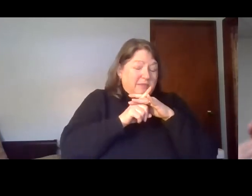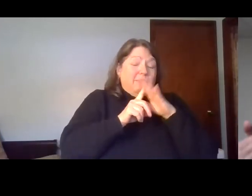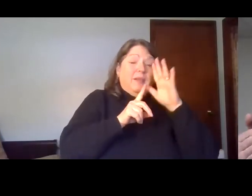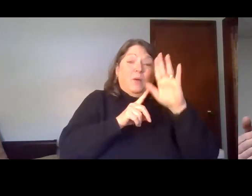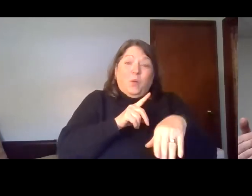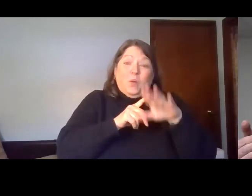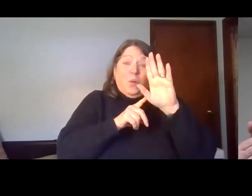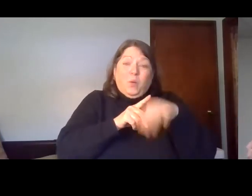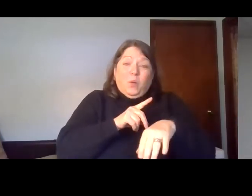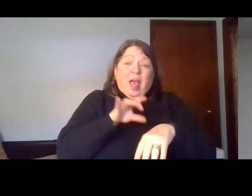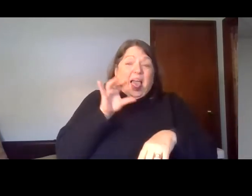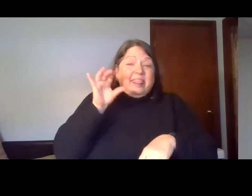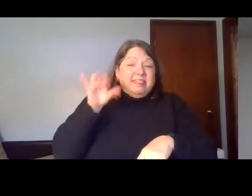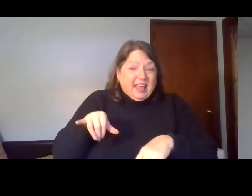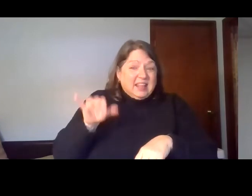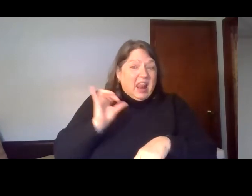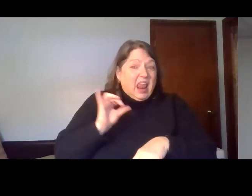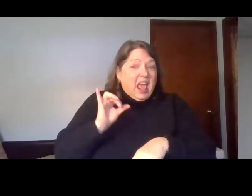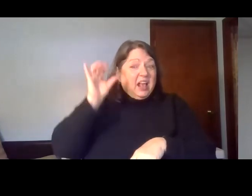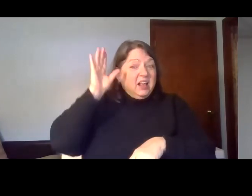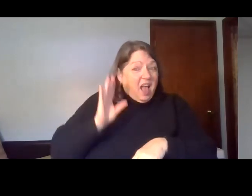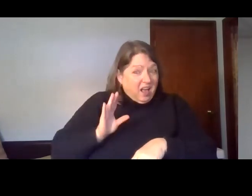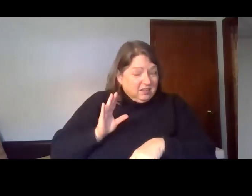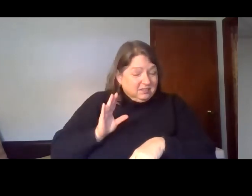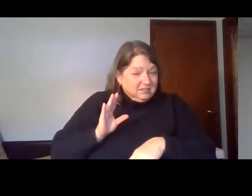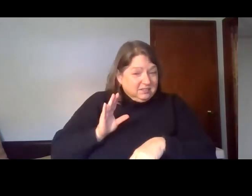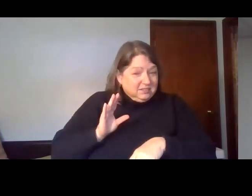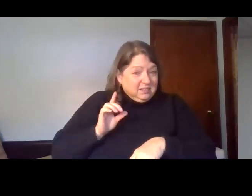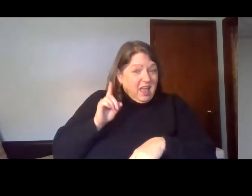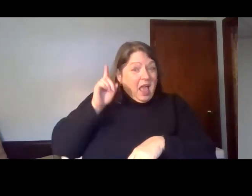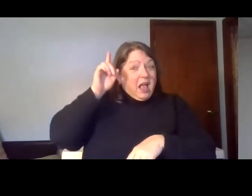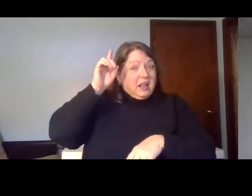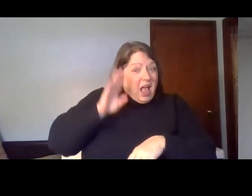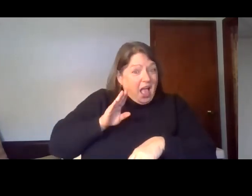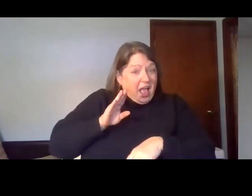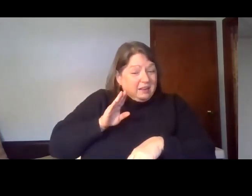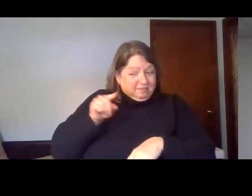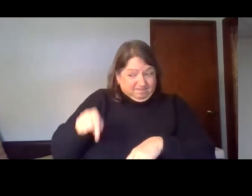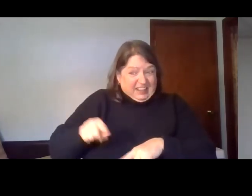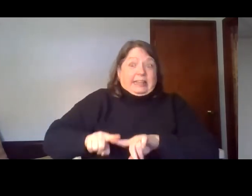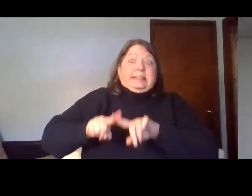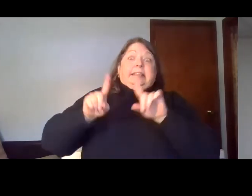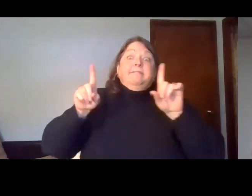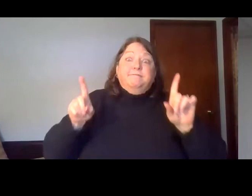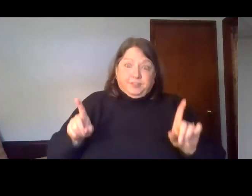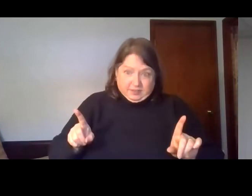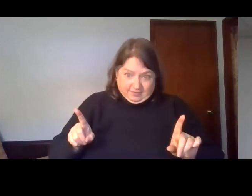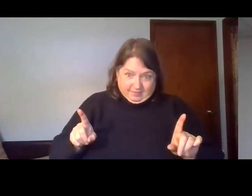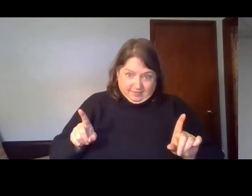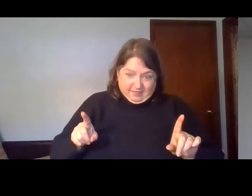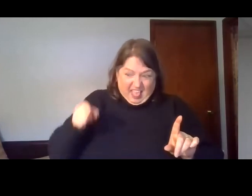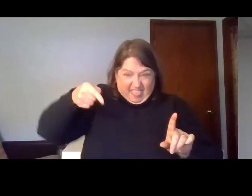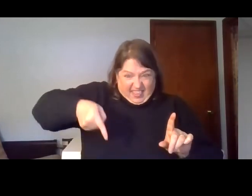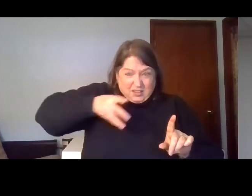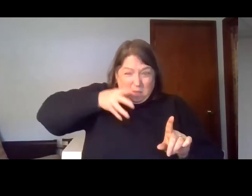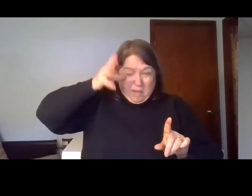today, because God put it upon my heart. Isn't it good to know that contrary to that child, our God is always